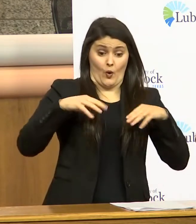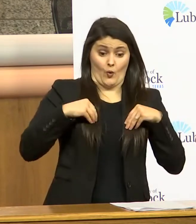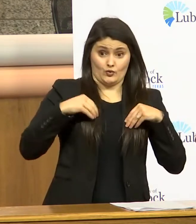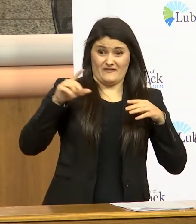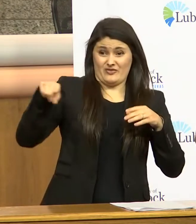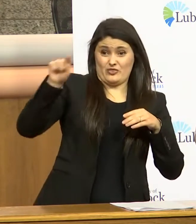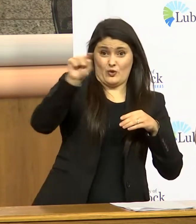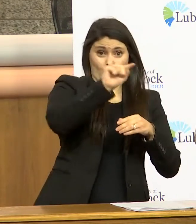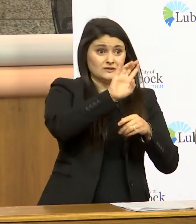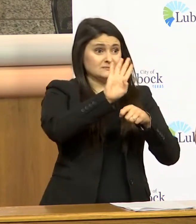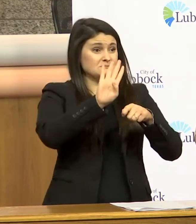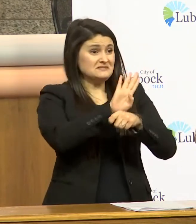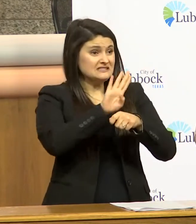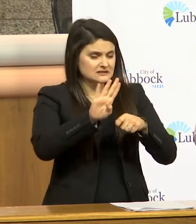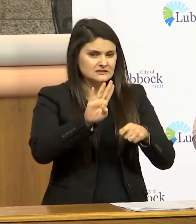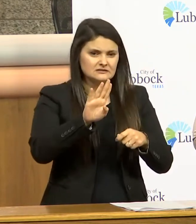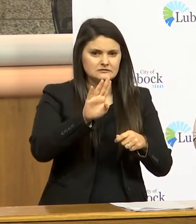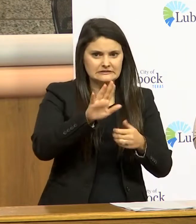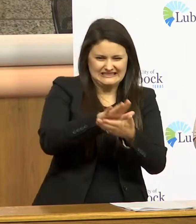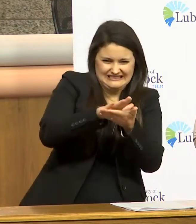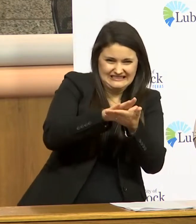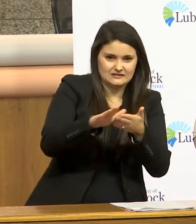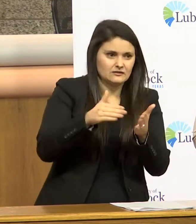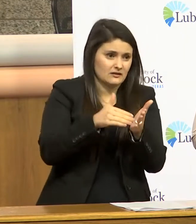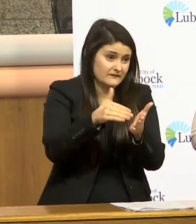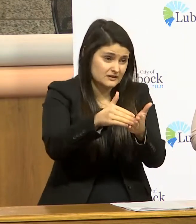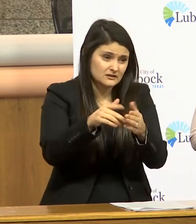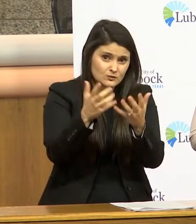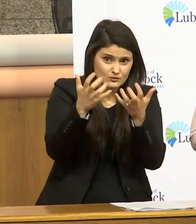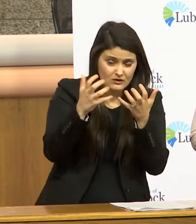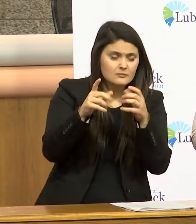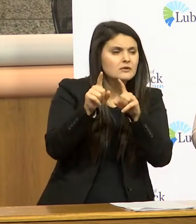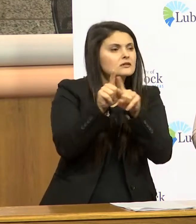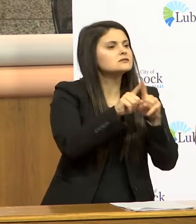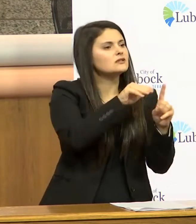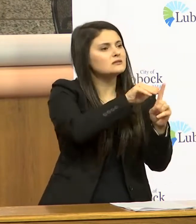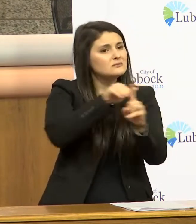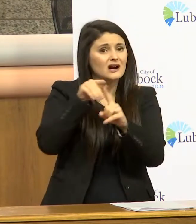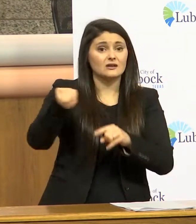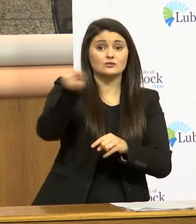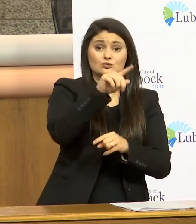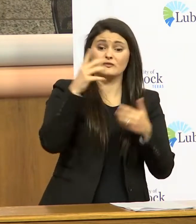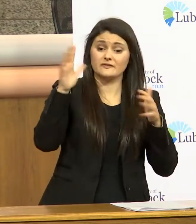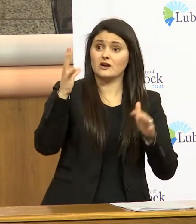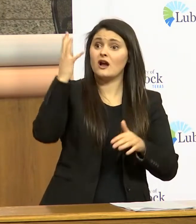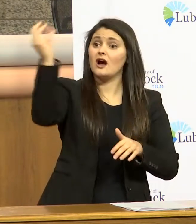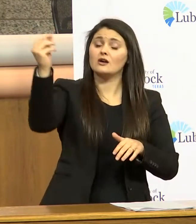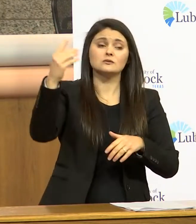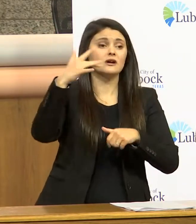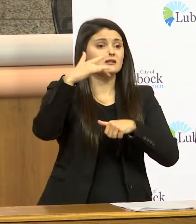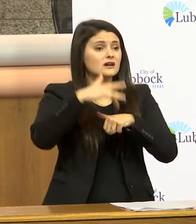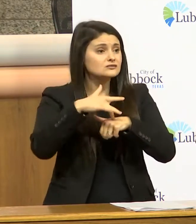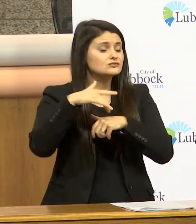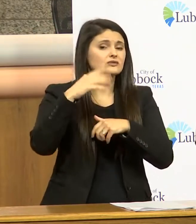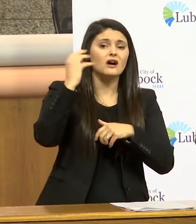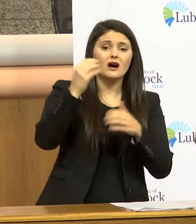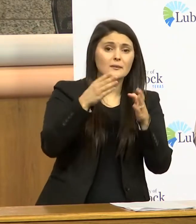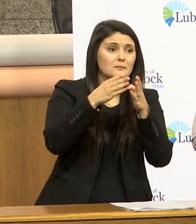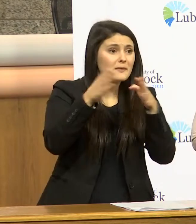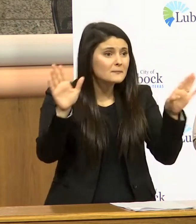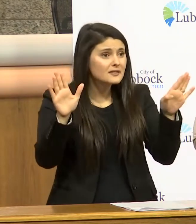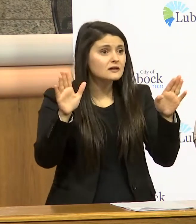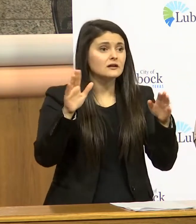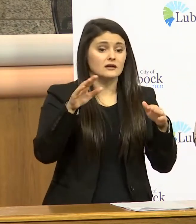those to watch this frequently but then we also want to remind people if you've been outdoors out in public